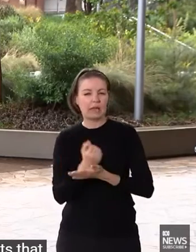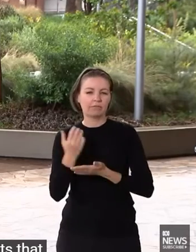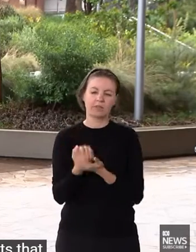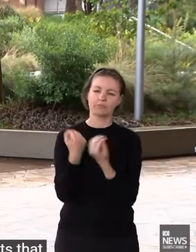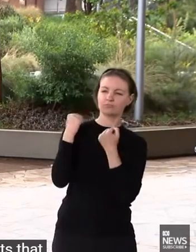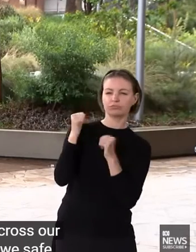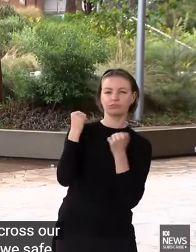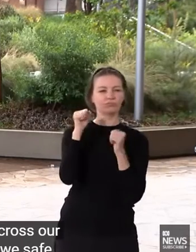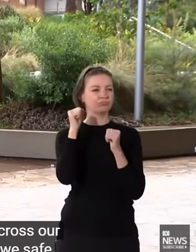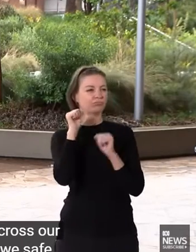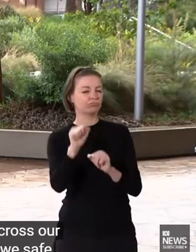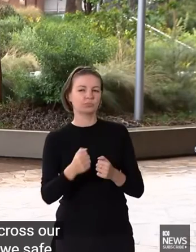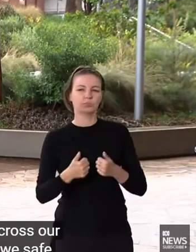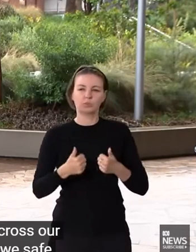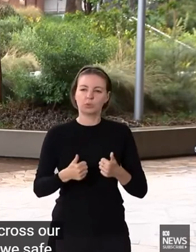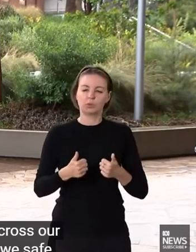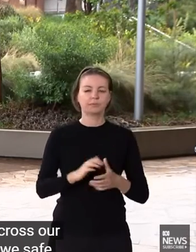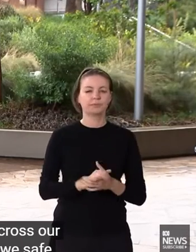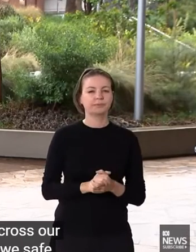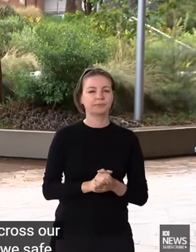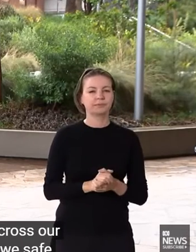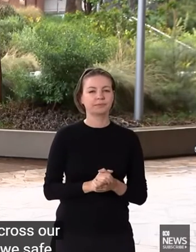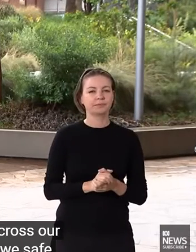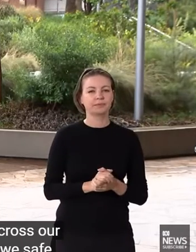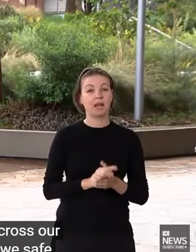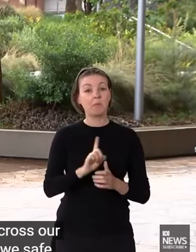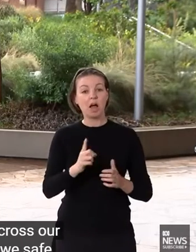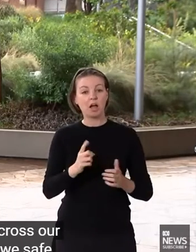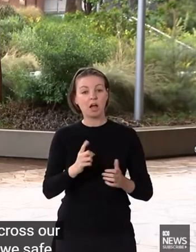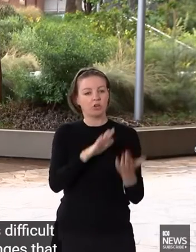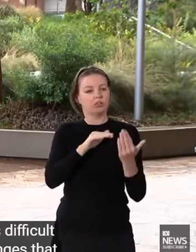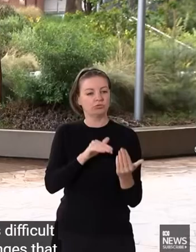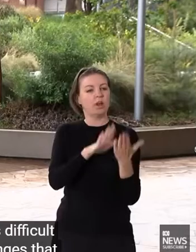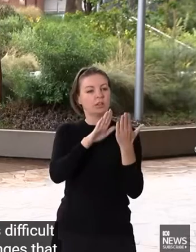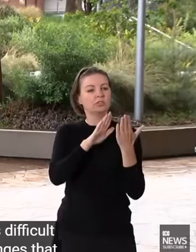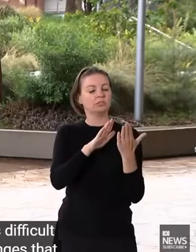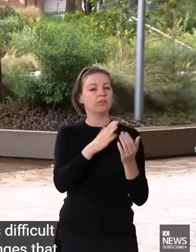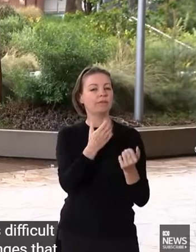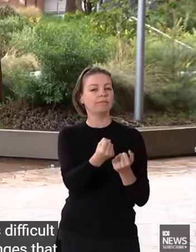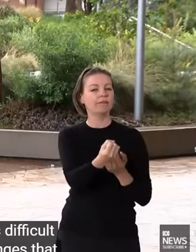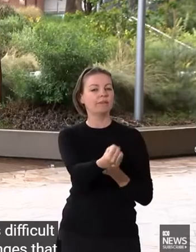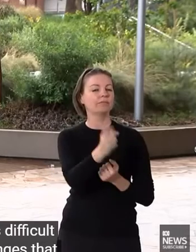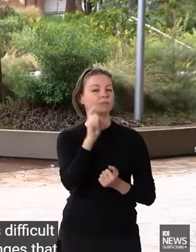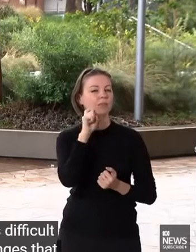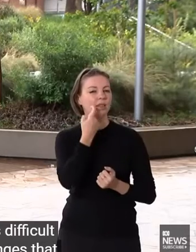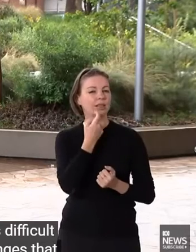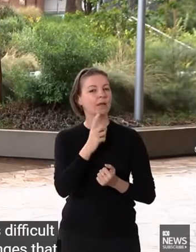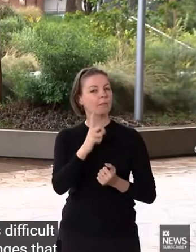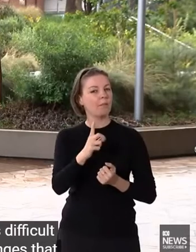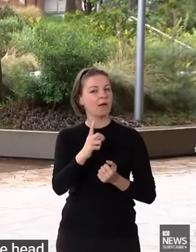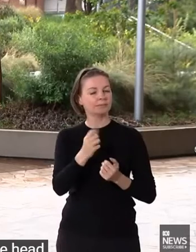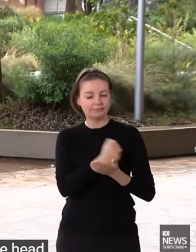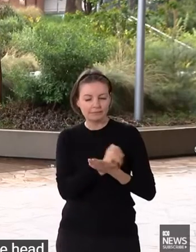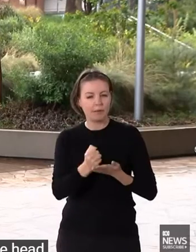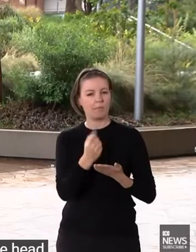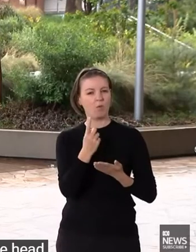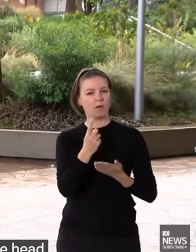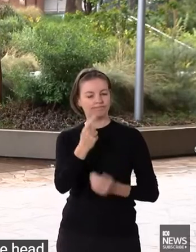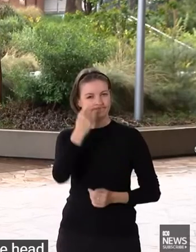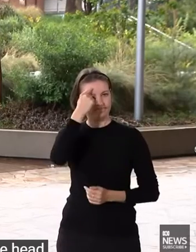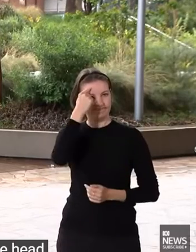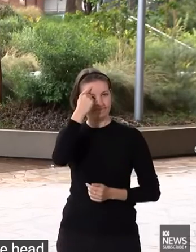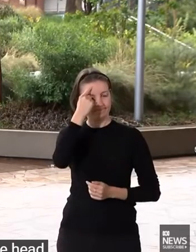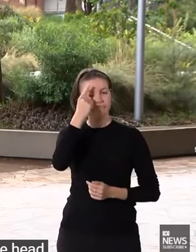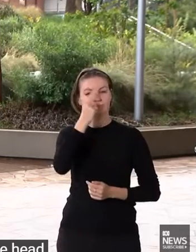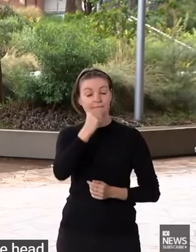during this difficult time. There will be other challenges that come our way as we head through this pandemic. But the key strategy and the key thing that we can